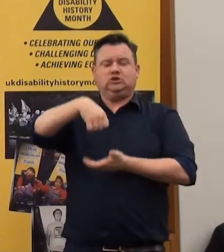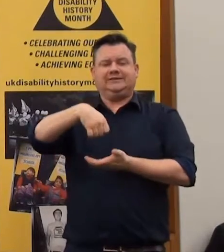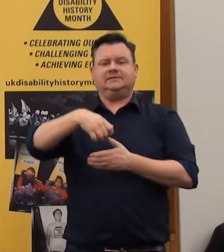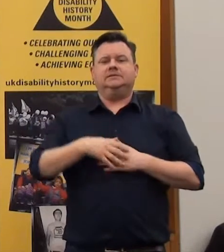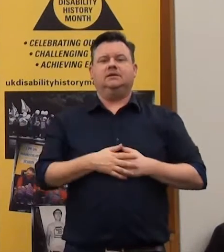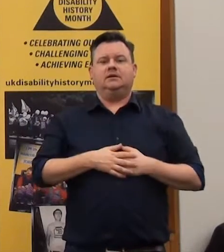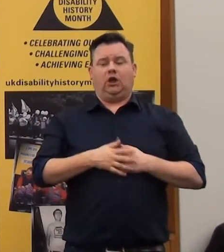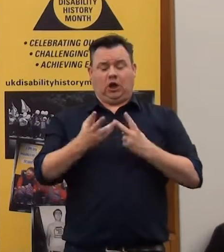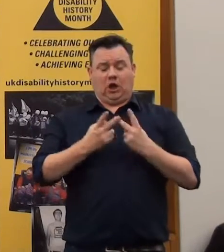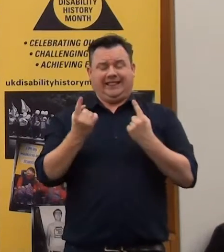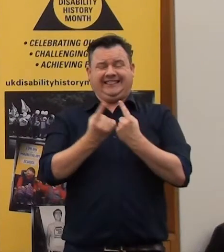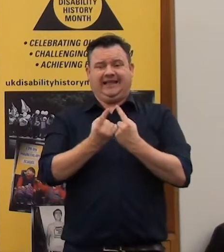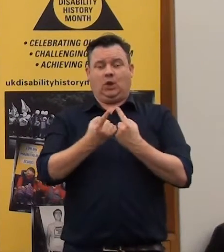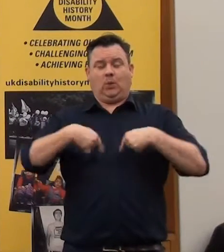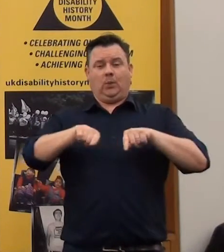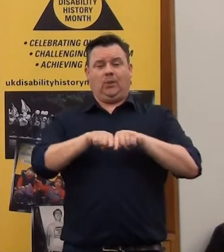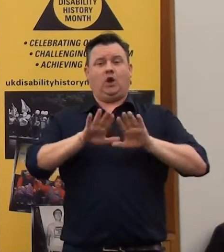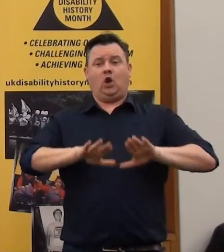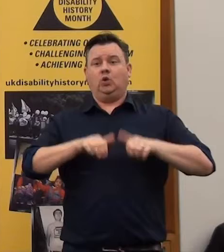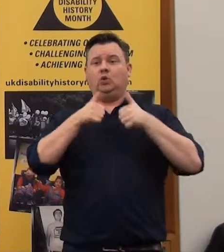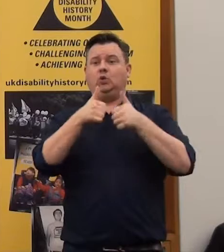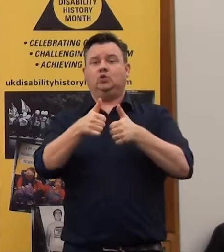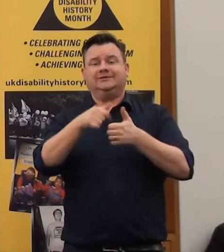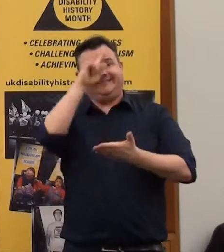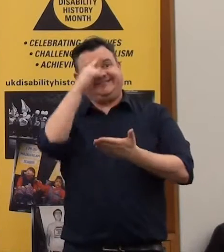And that's the other thing, we're not very good at choosing the dates.